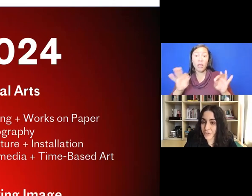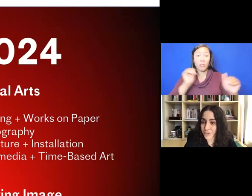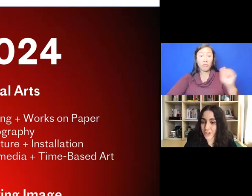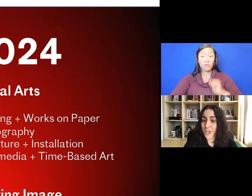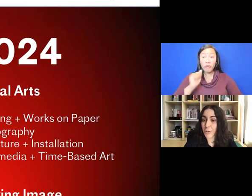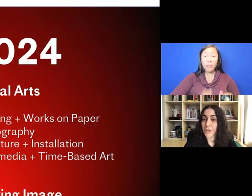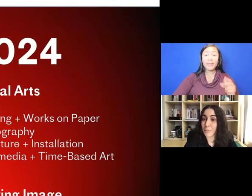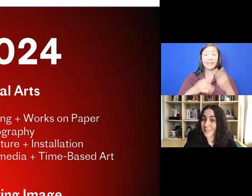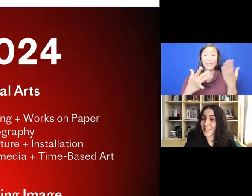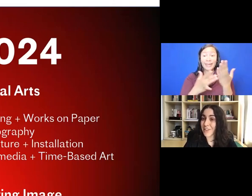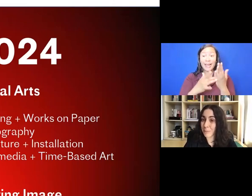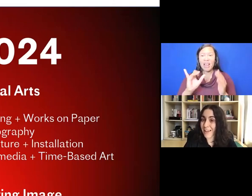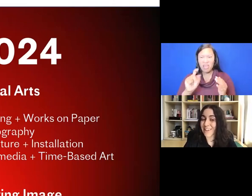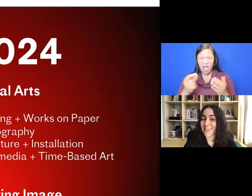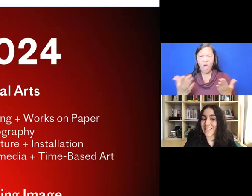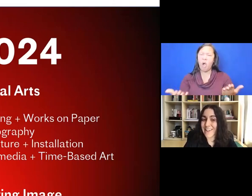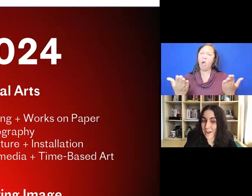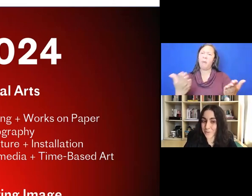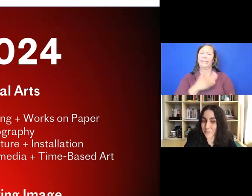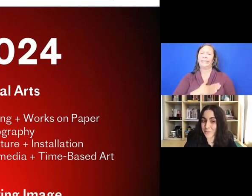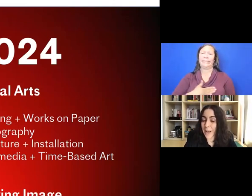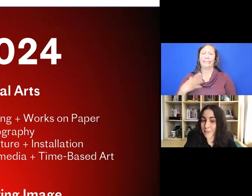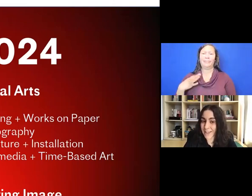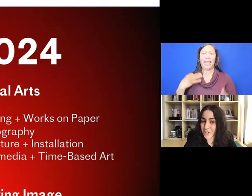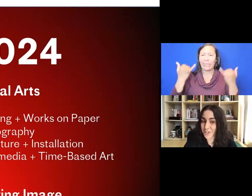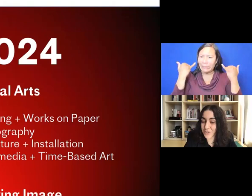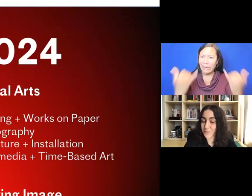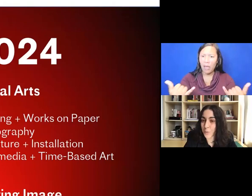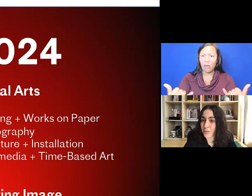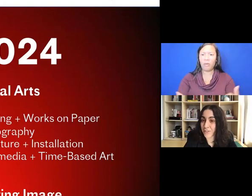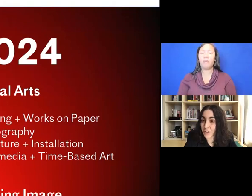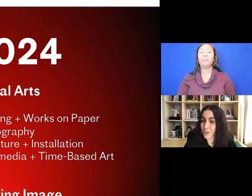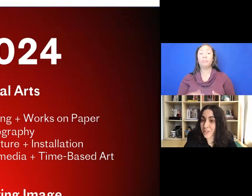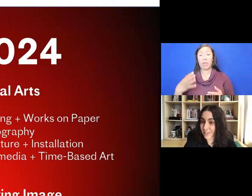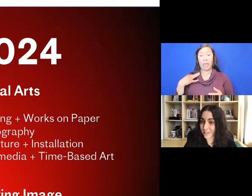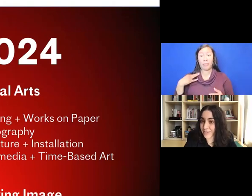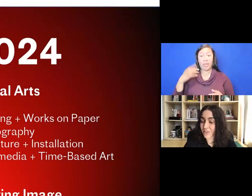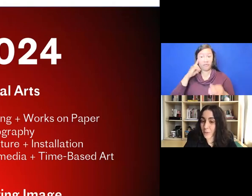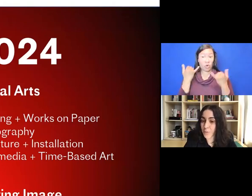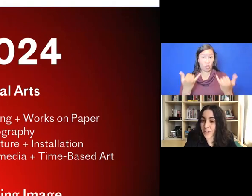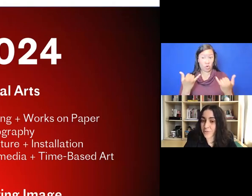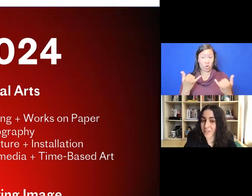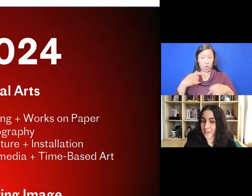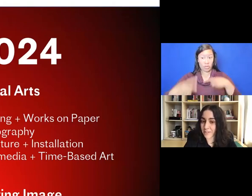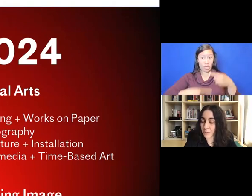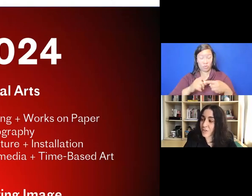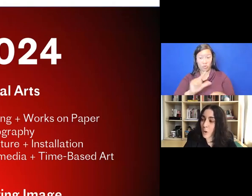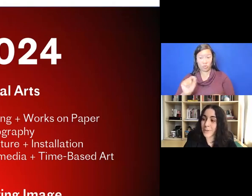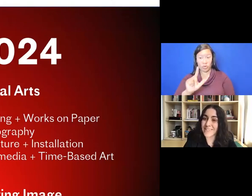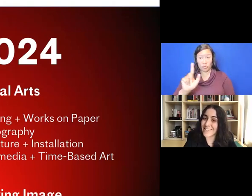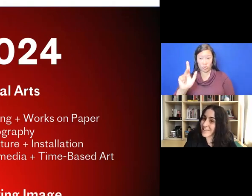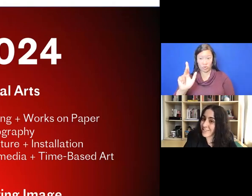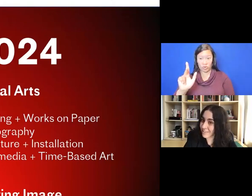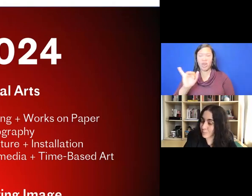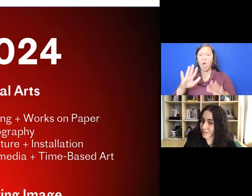literature, you should please apply now. The application for this current cycle, the 2023 cycle, which is